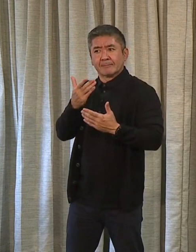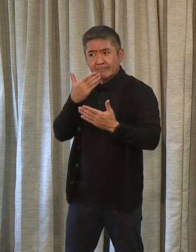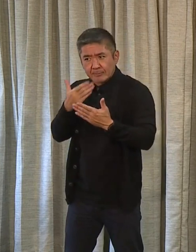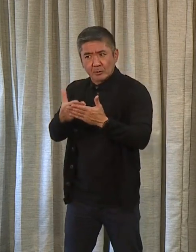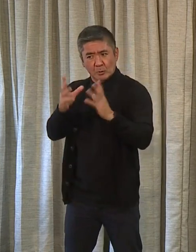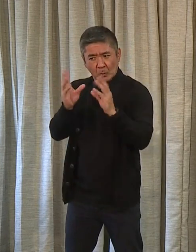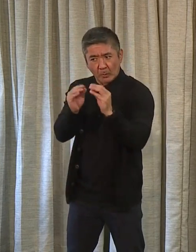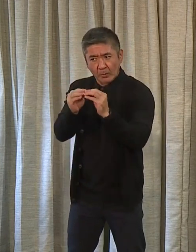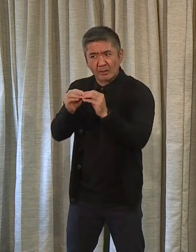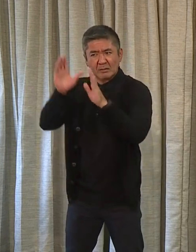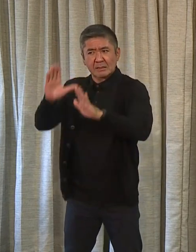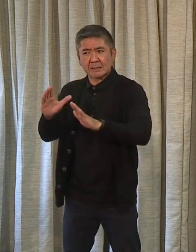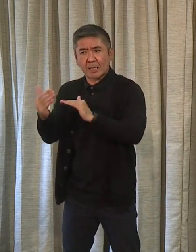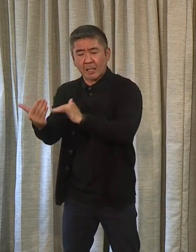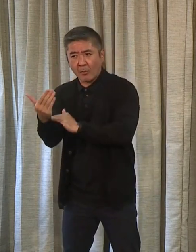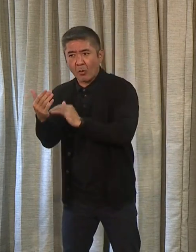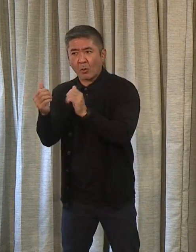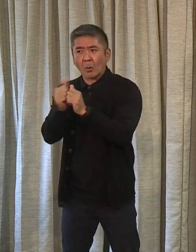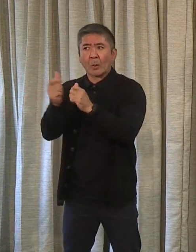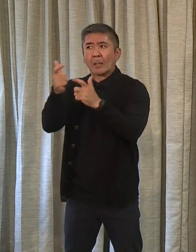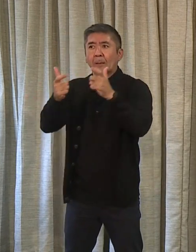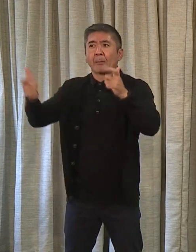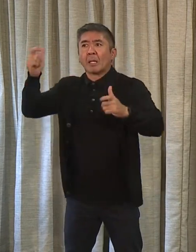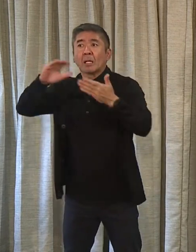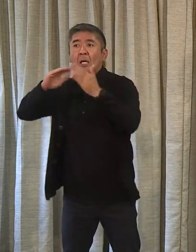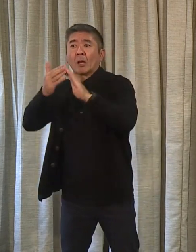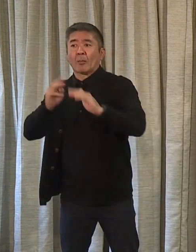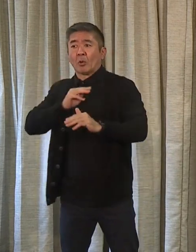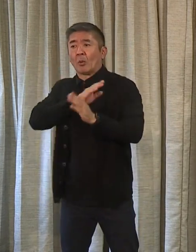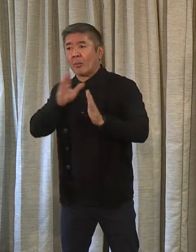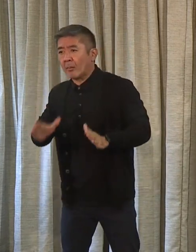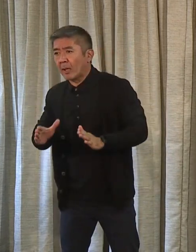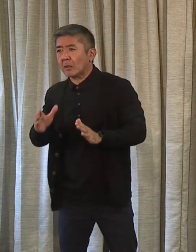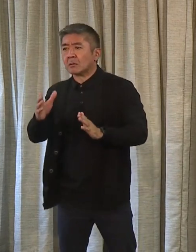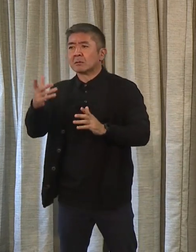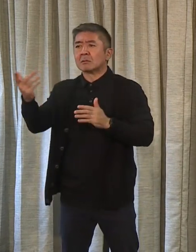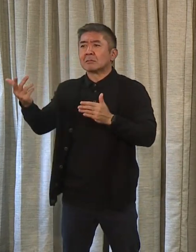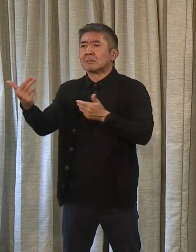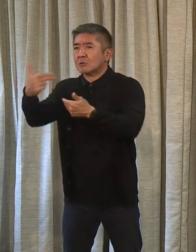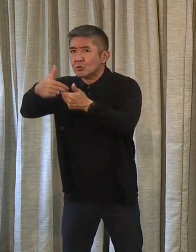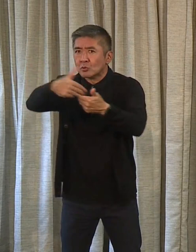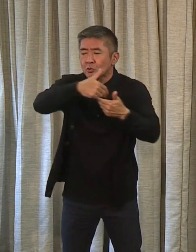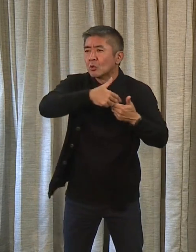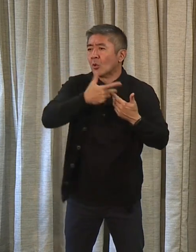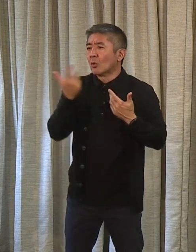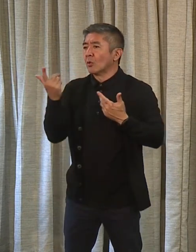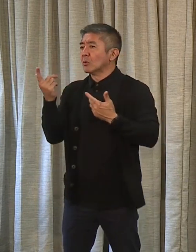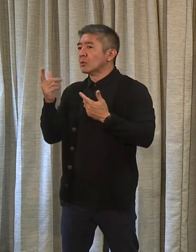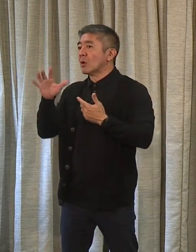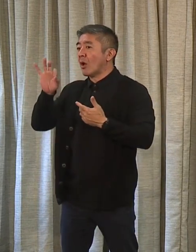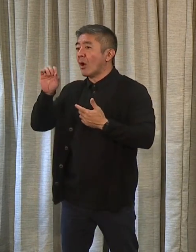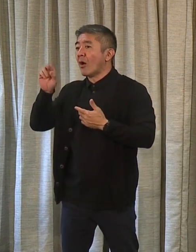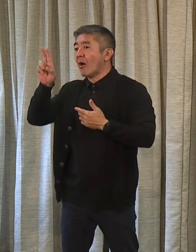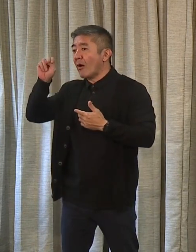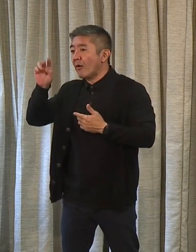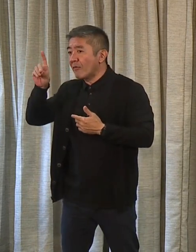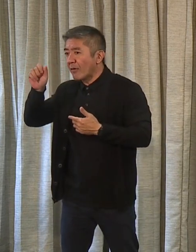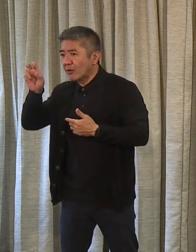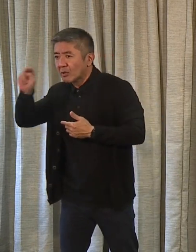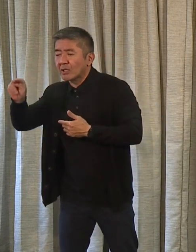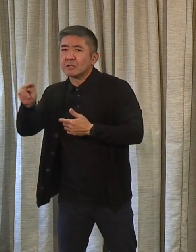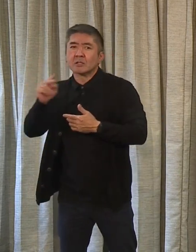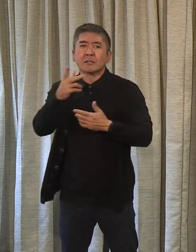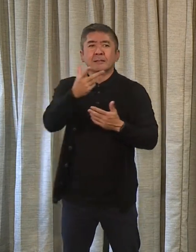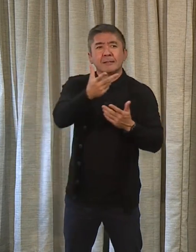some of the major players. We've asked them to stand up some positions for us from foundations, give us some grant money, some resources.